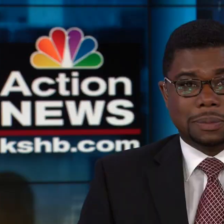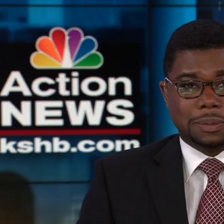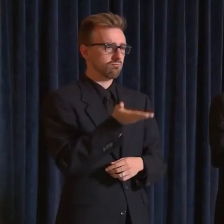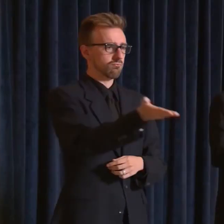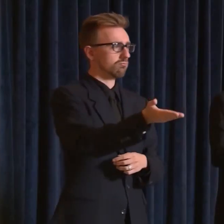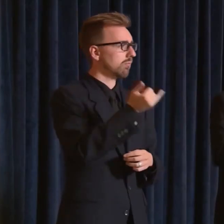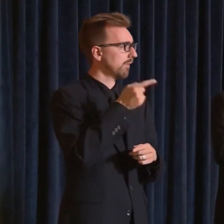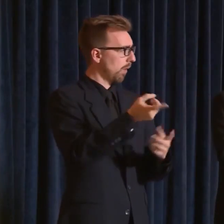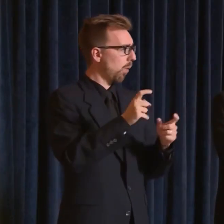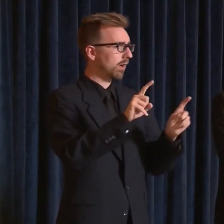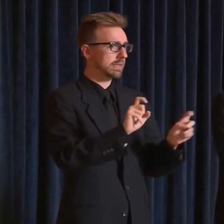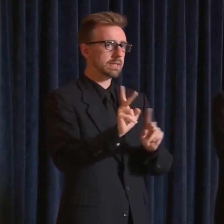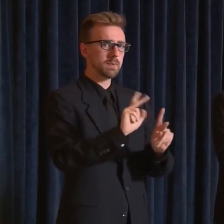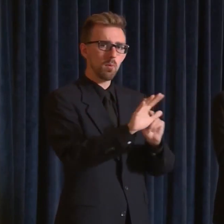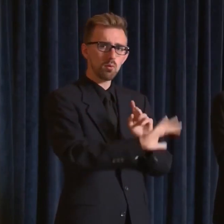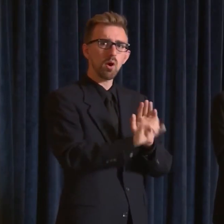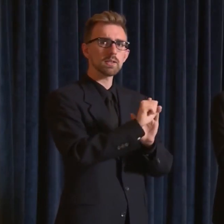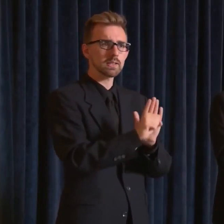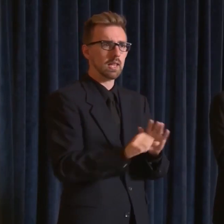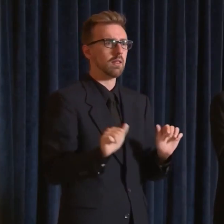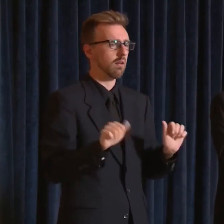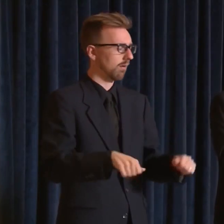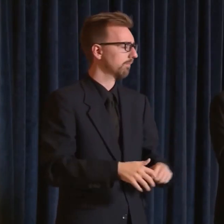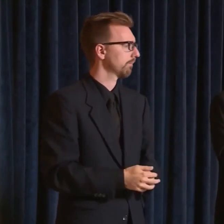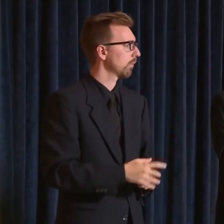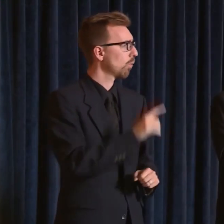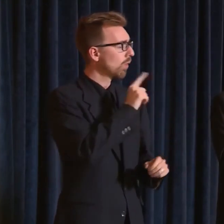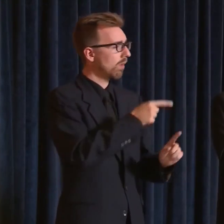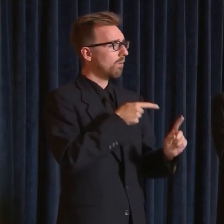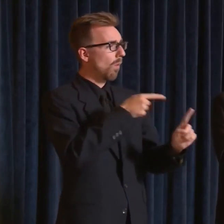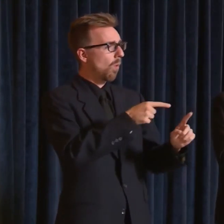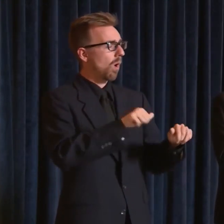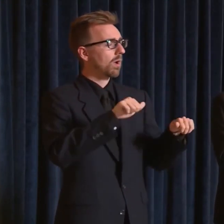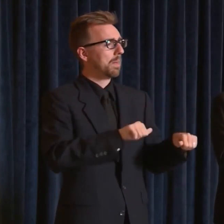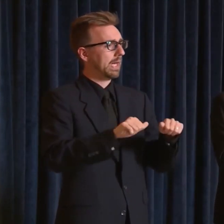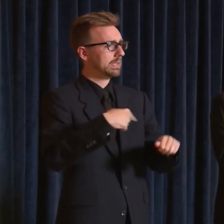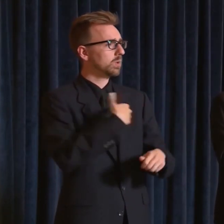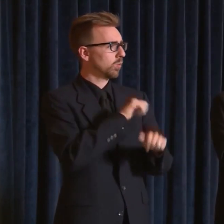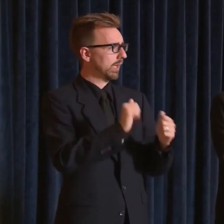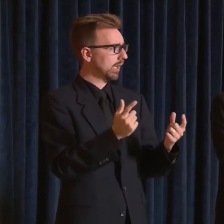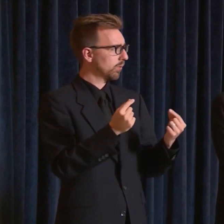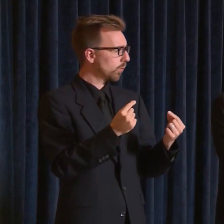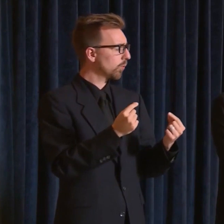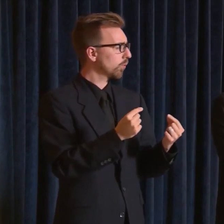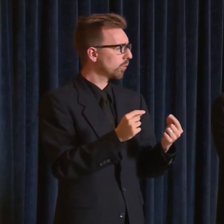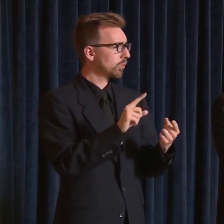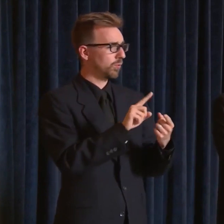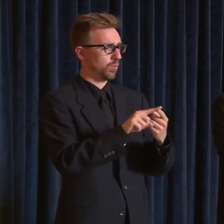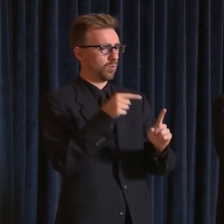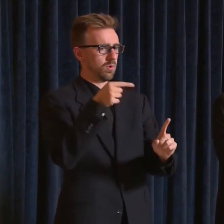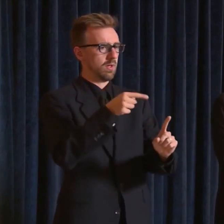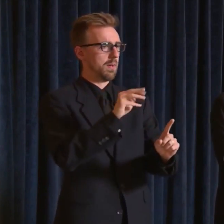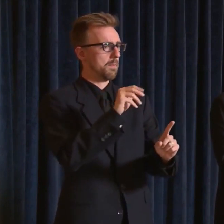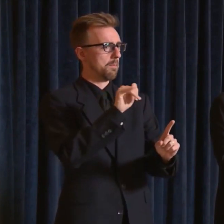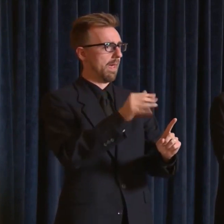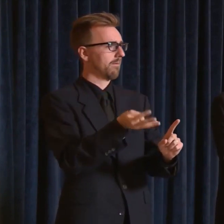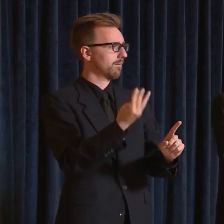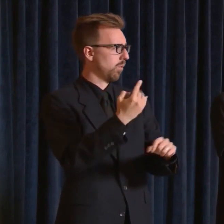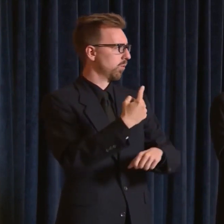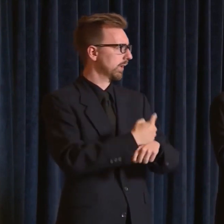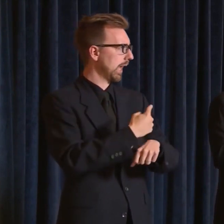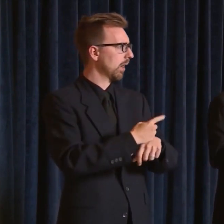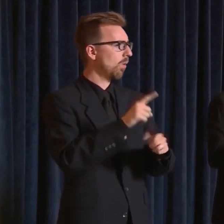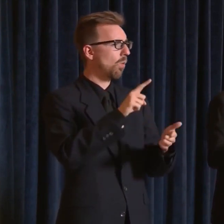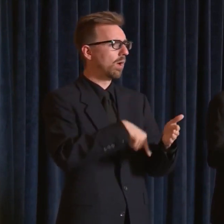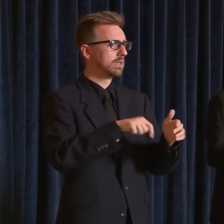necessary. What we're really trying to get to is what is the capacity of testing we can do towards that May 4th date is what we're looking at.